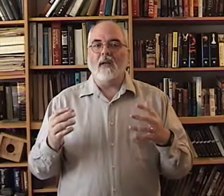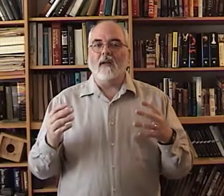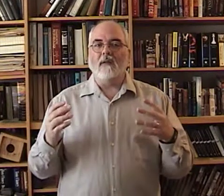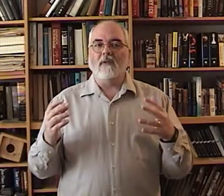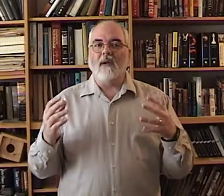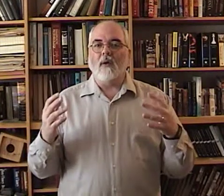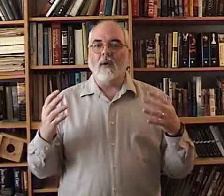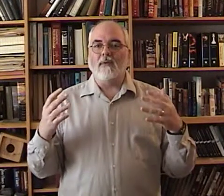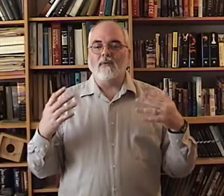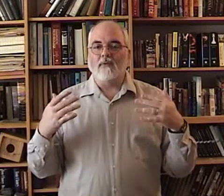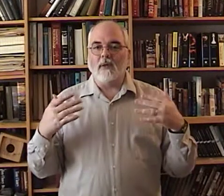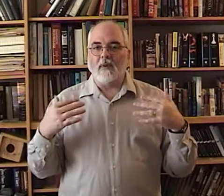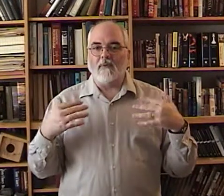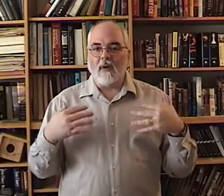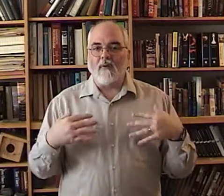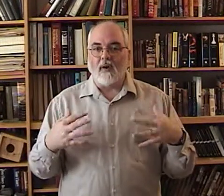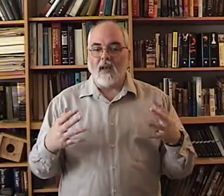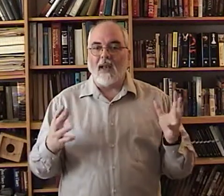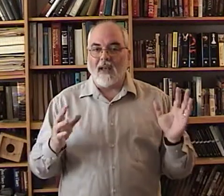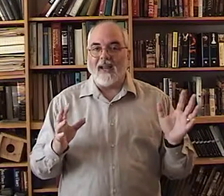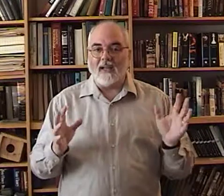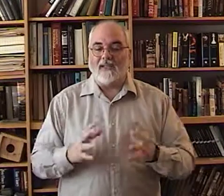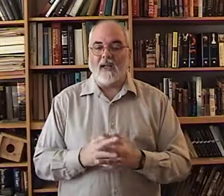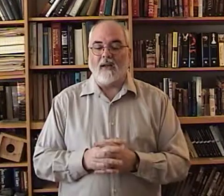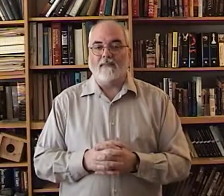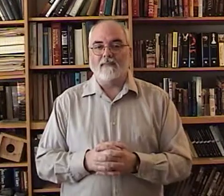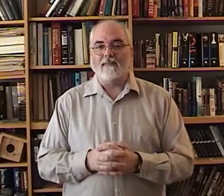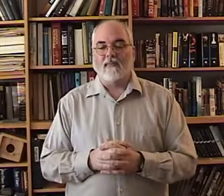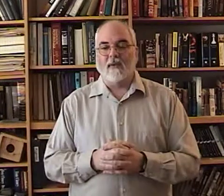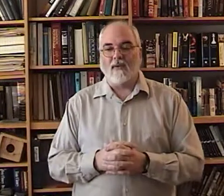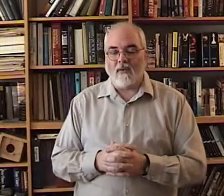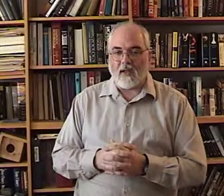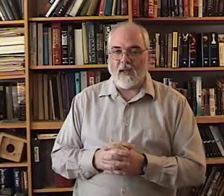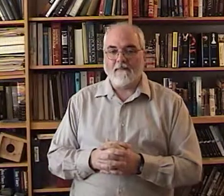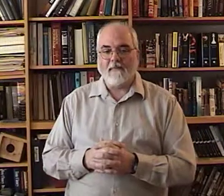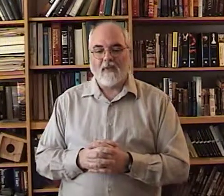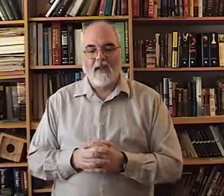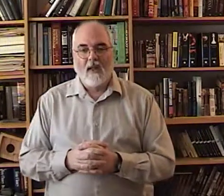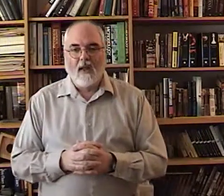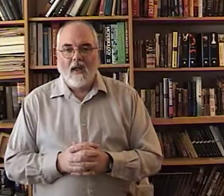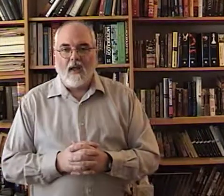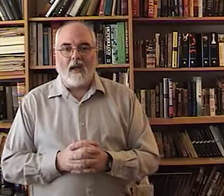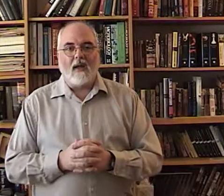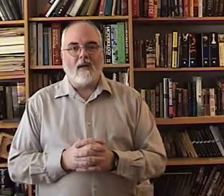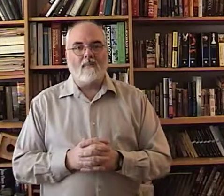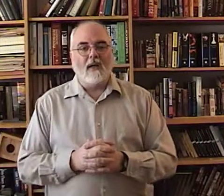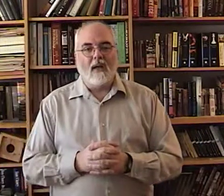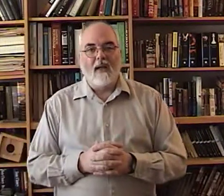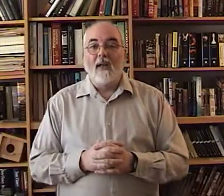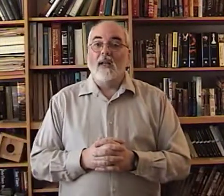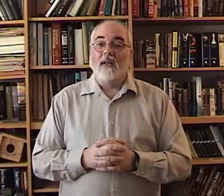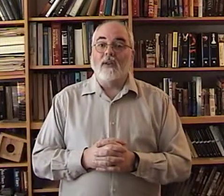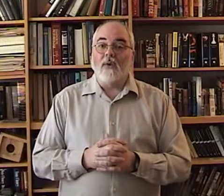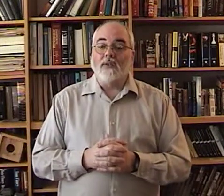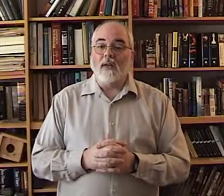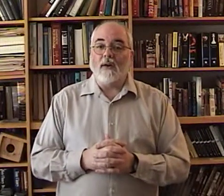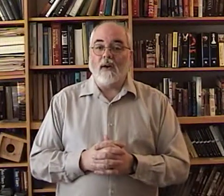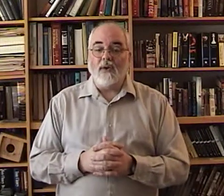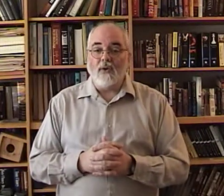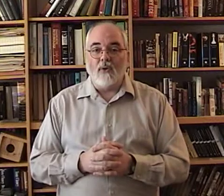you know something very very a light design okay um first thing you're going to do